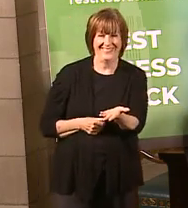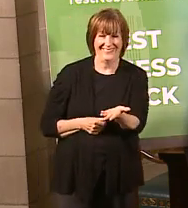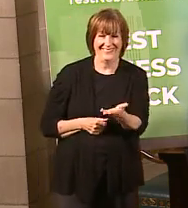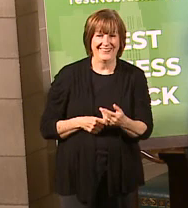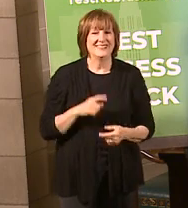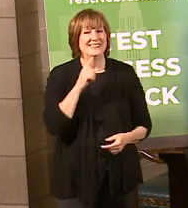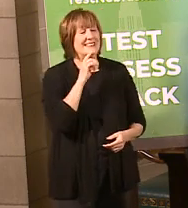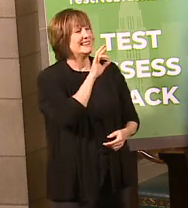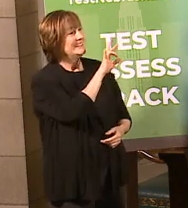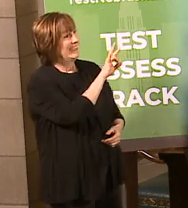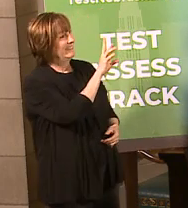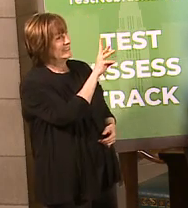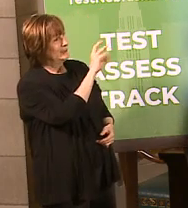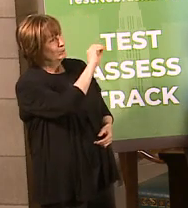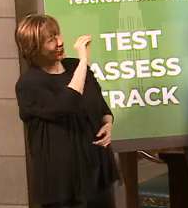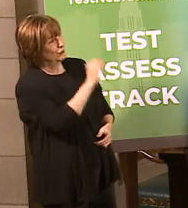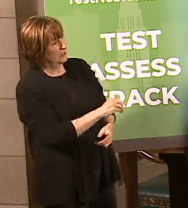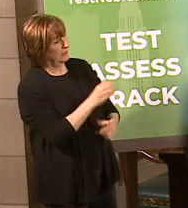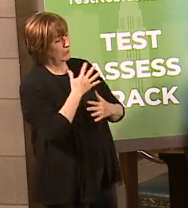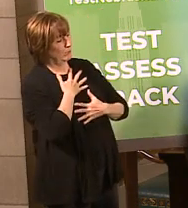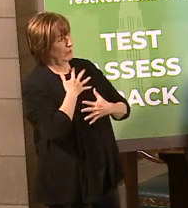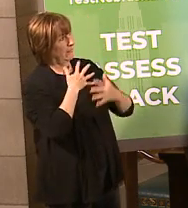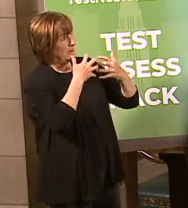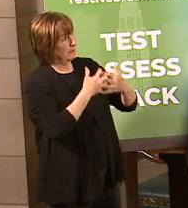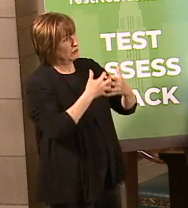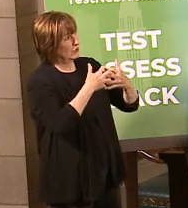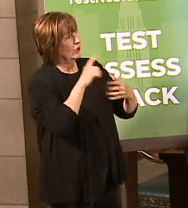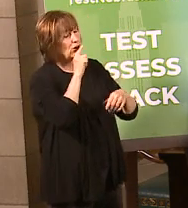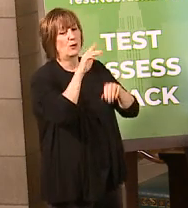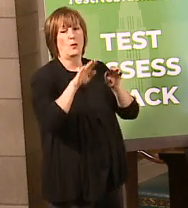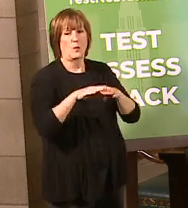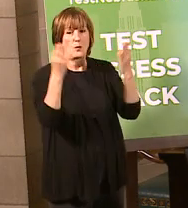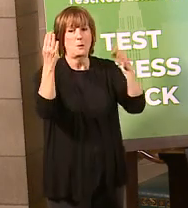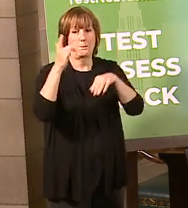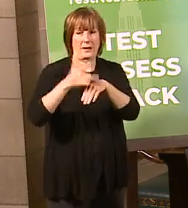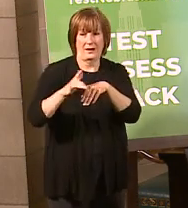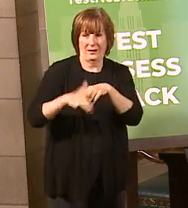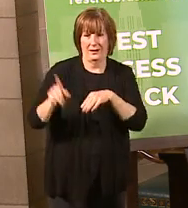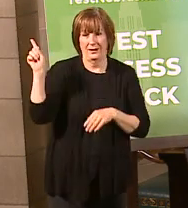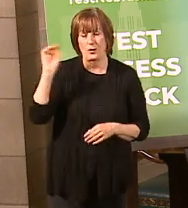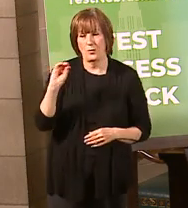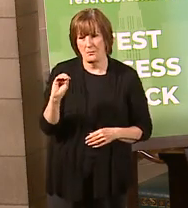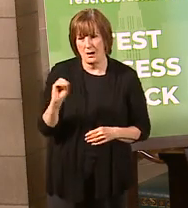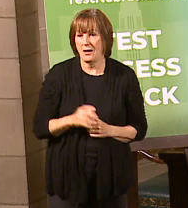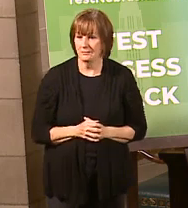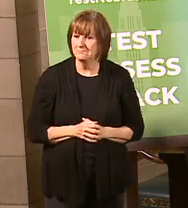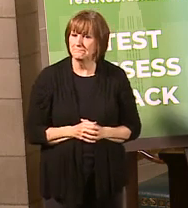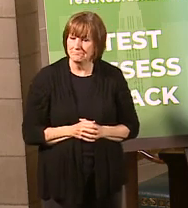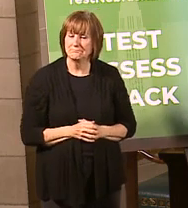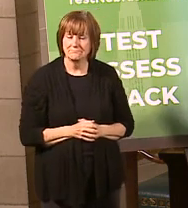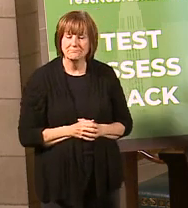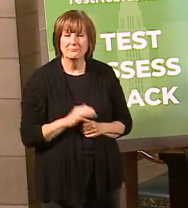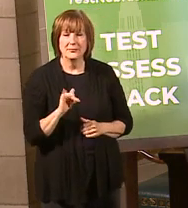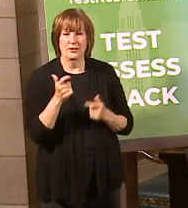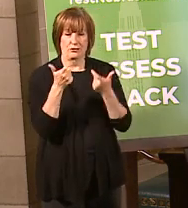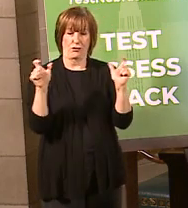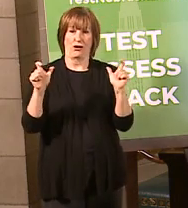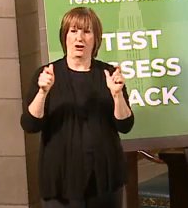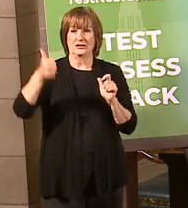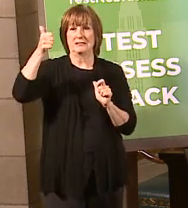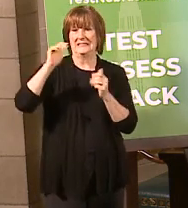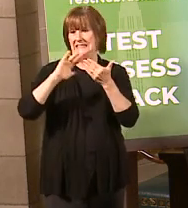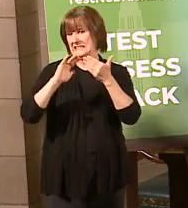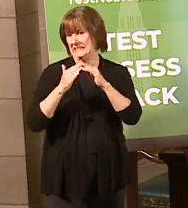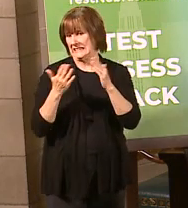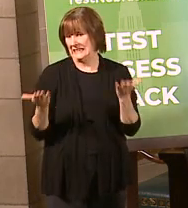There are 76% of the ventilators in Omaha available. 76% of the ventilators in Omaha are available right now. So, and that's our largest metropolitan area.